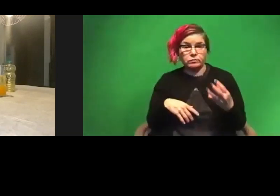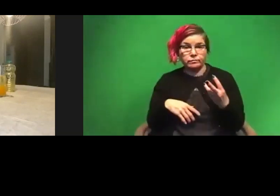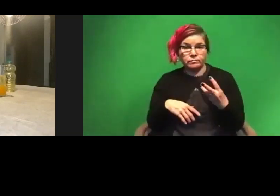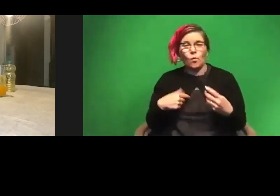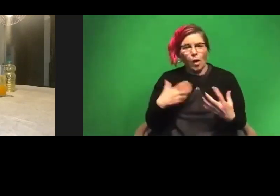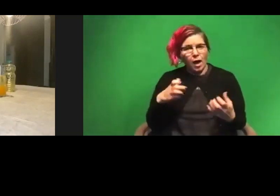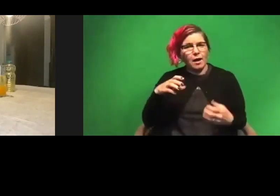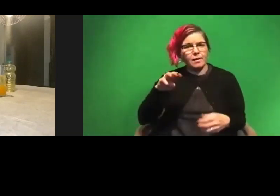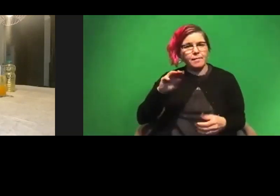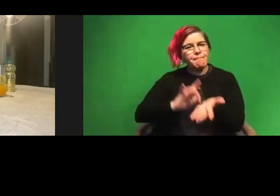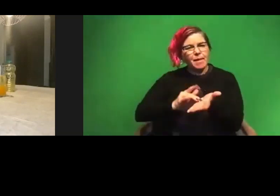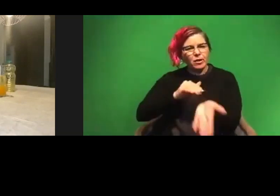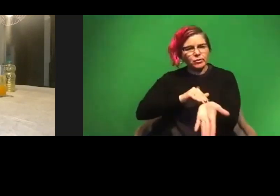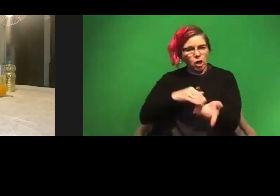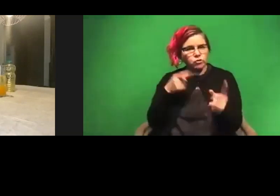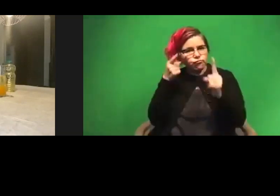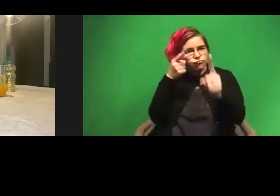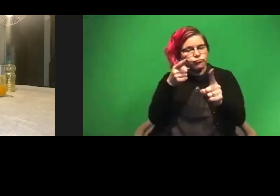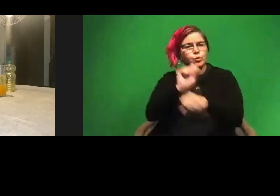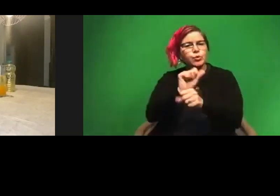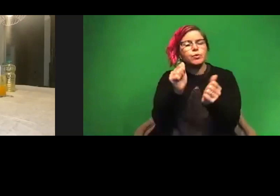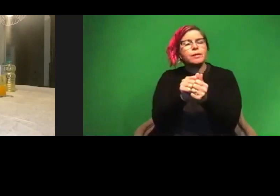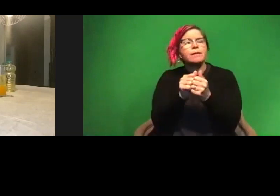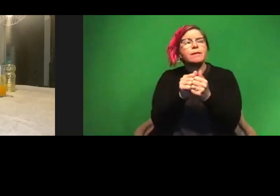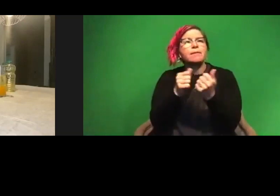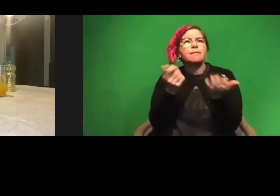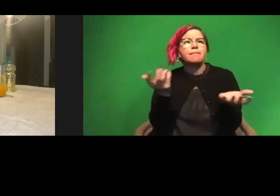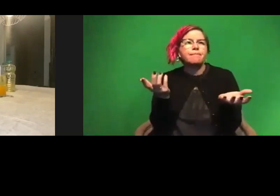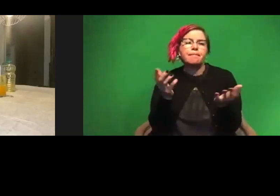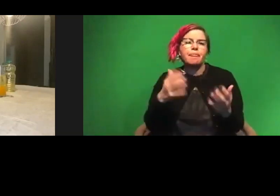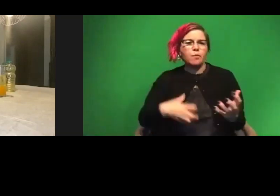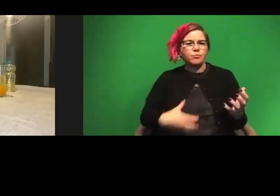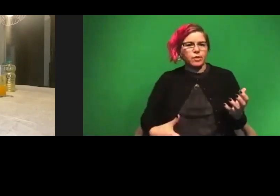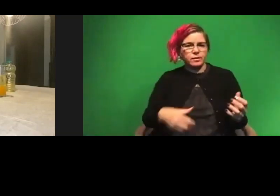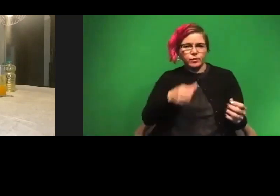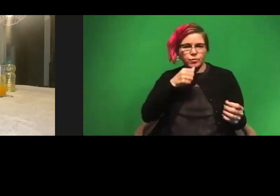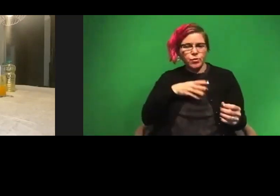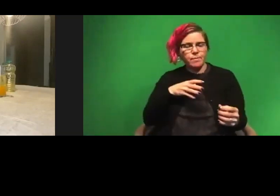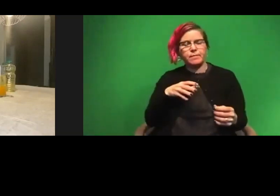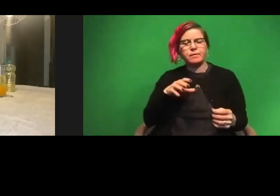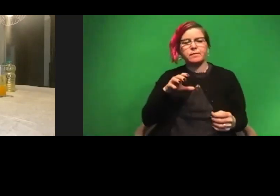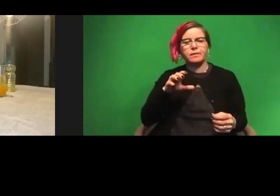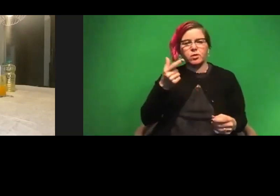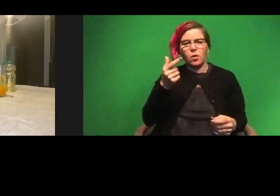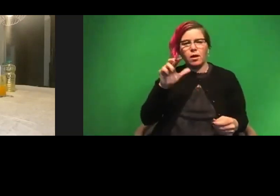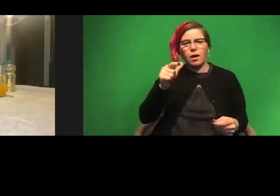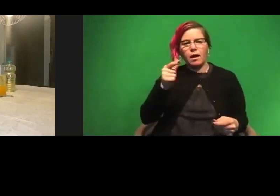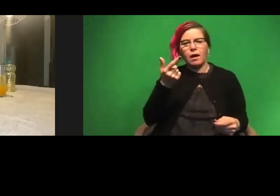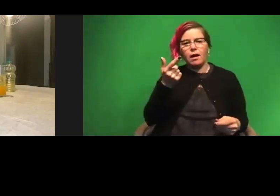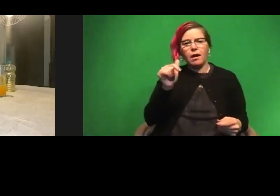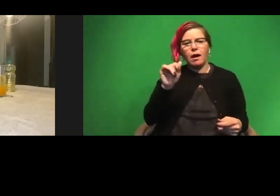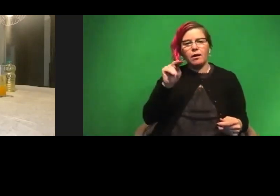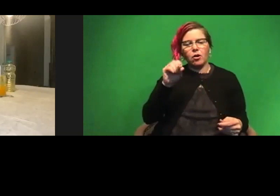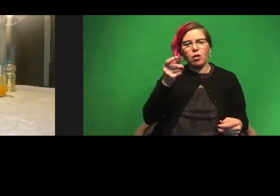or a medical doctor and work with, uh, pregnant women. So an obstetrician, or a gynecologist. And I